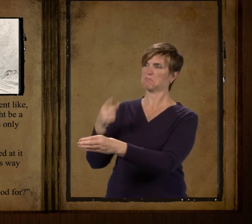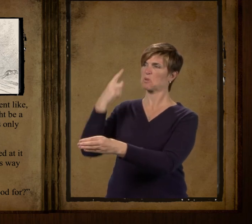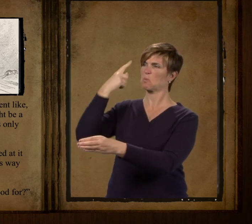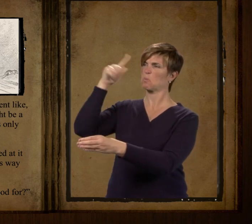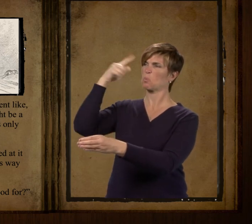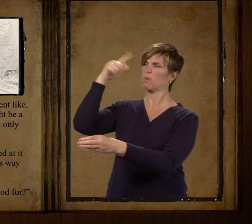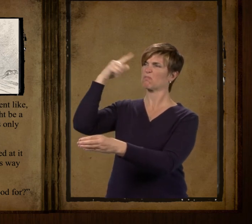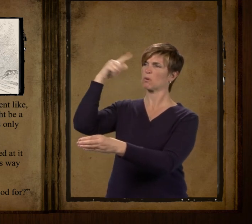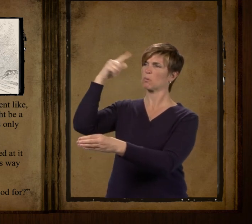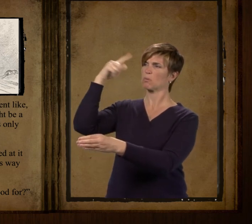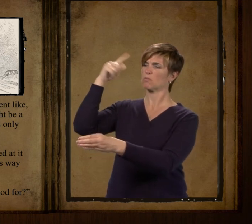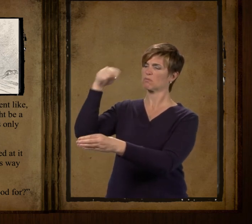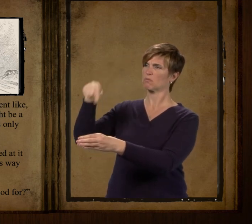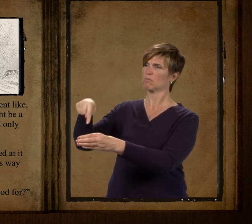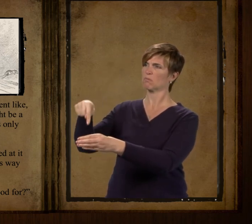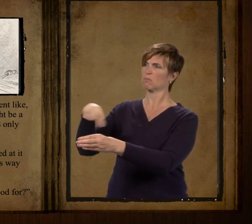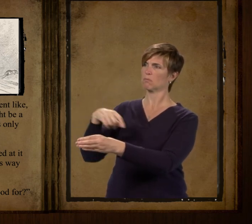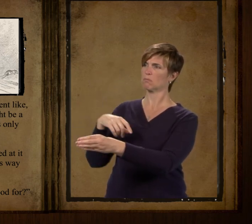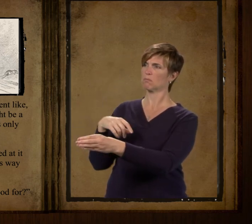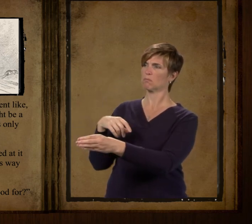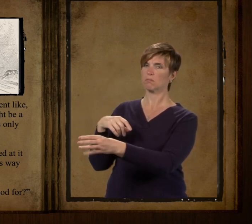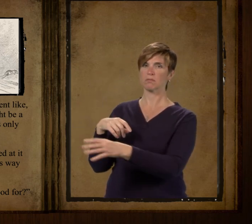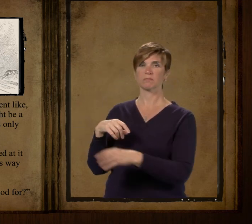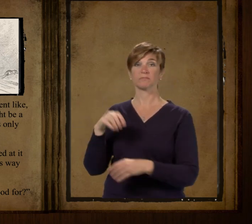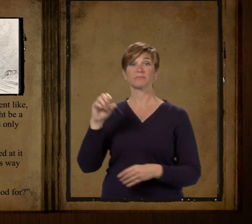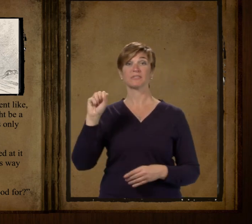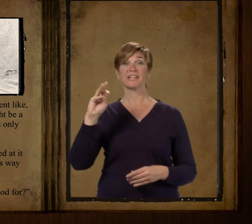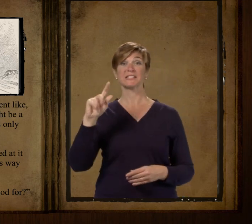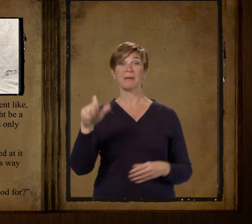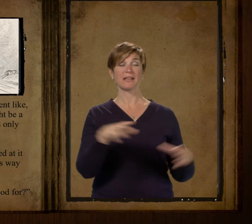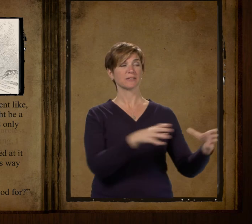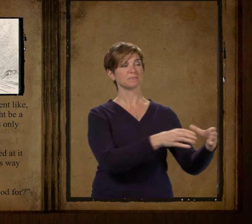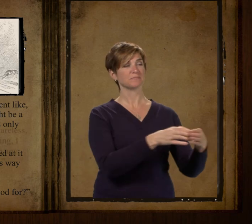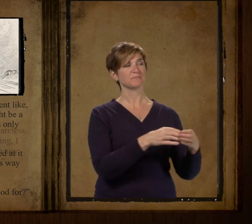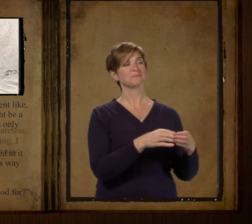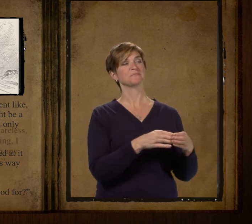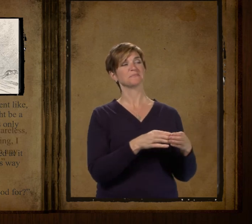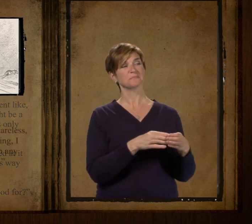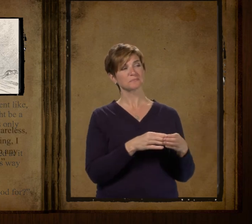so tis well what's he good for